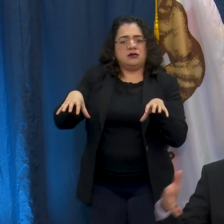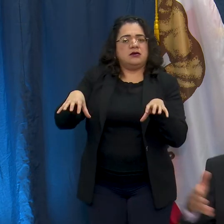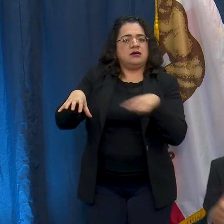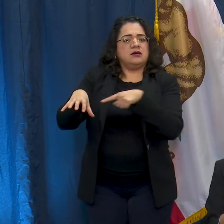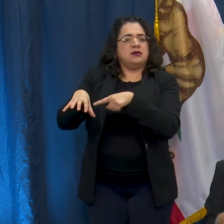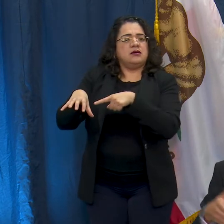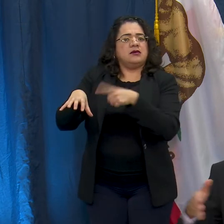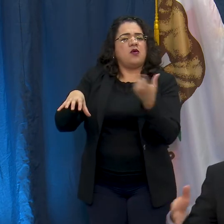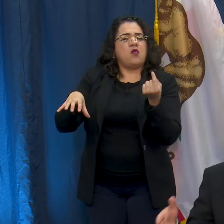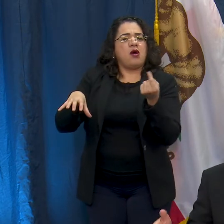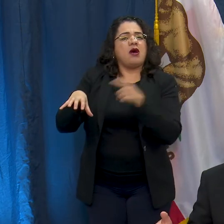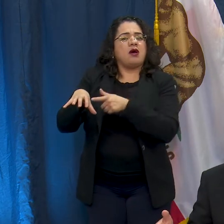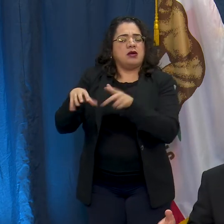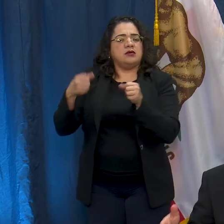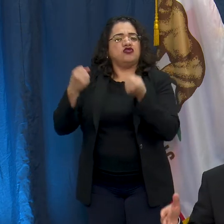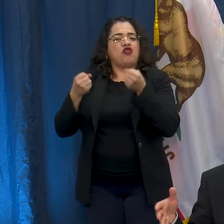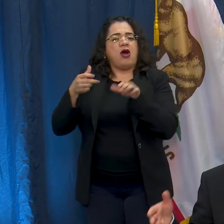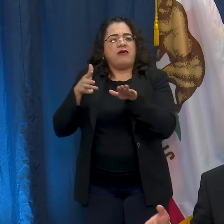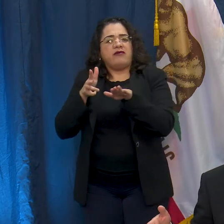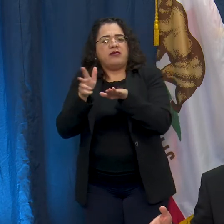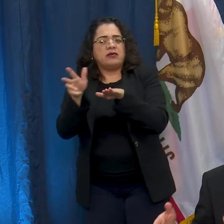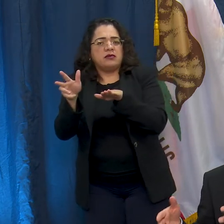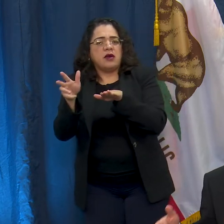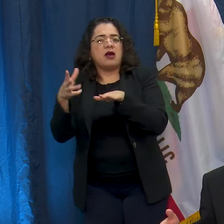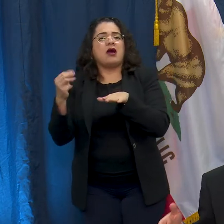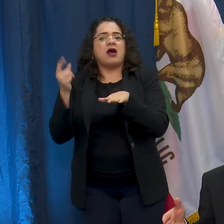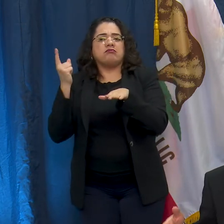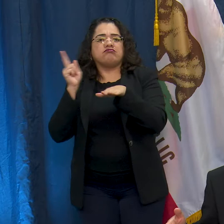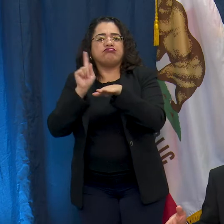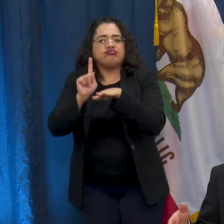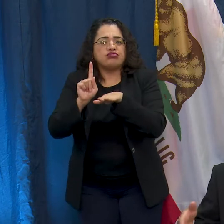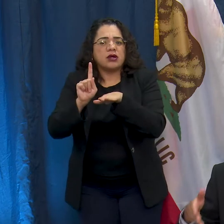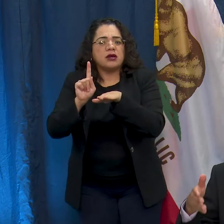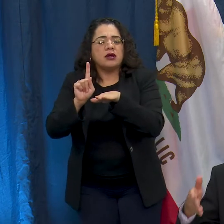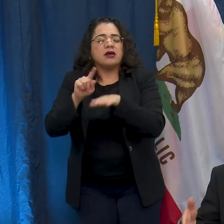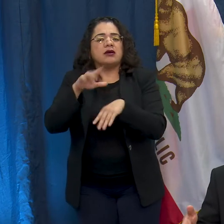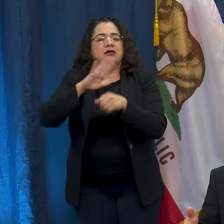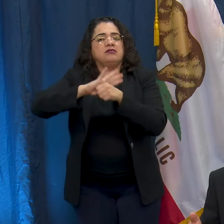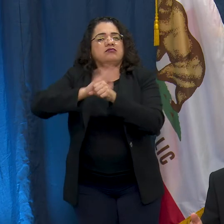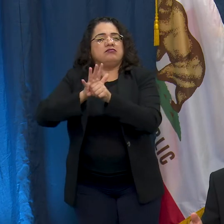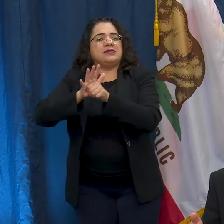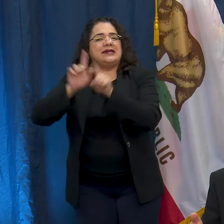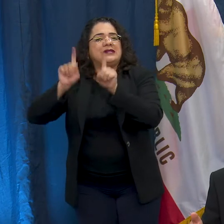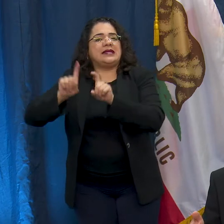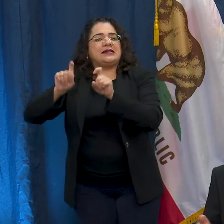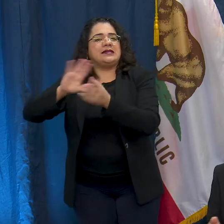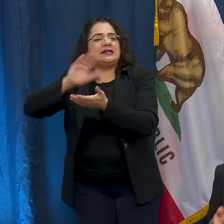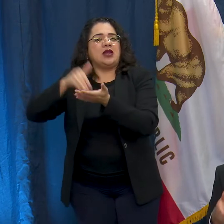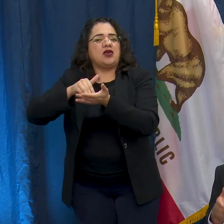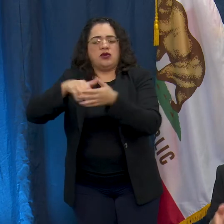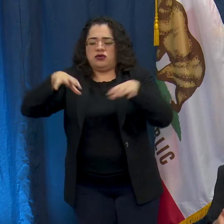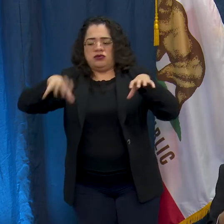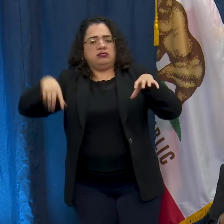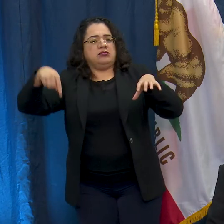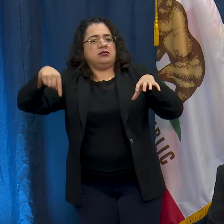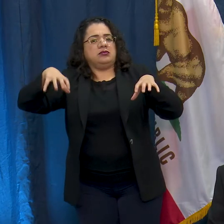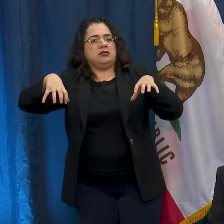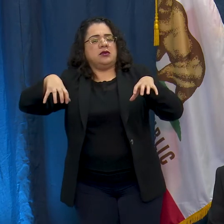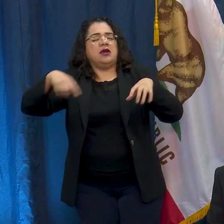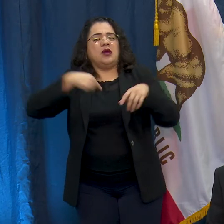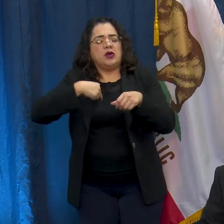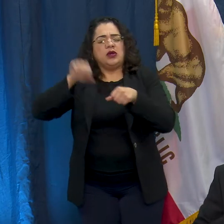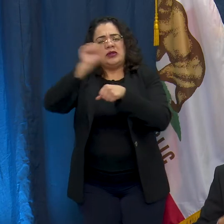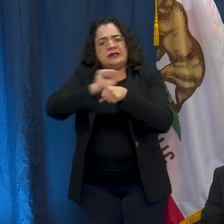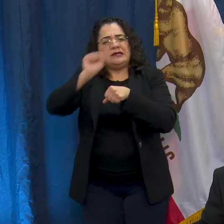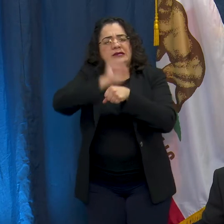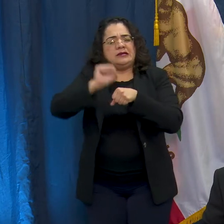a drive-through and drive-up COVID-19 testing site. Now we have been working on